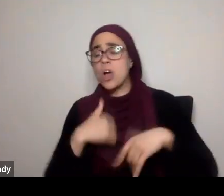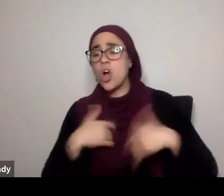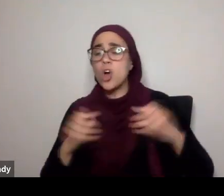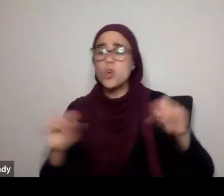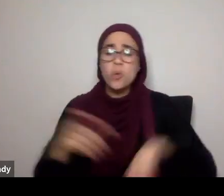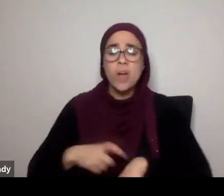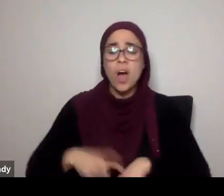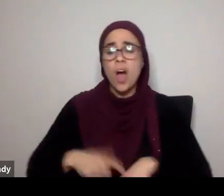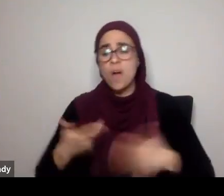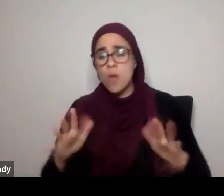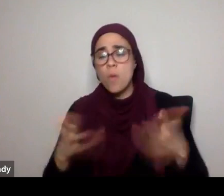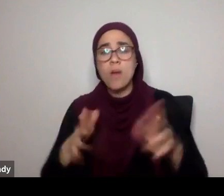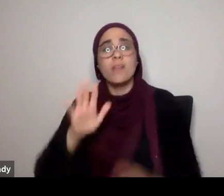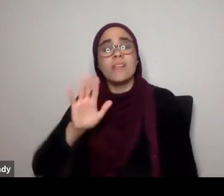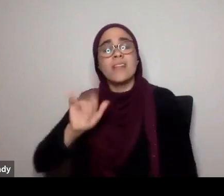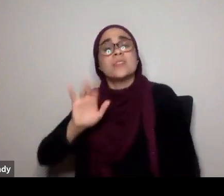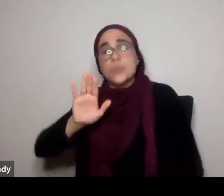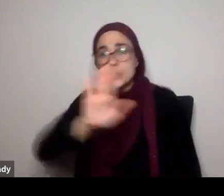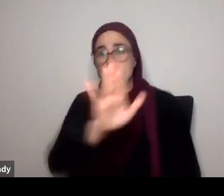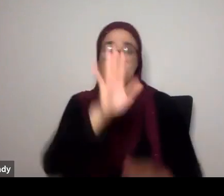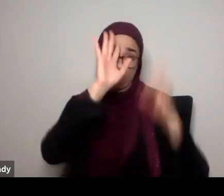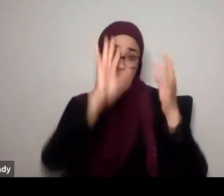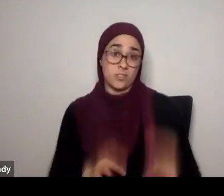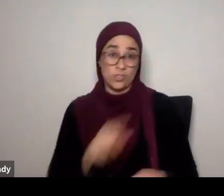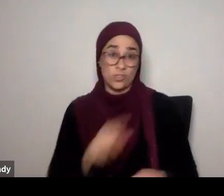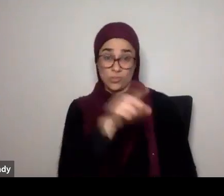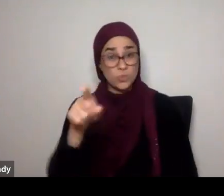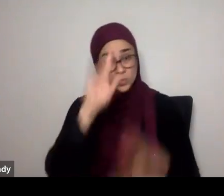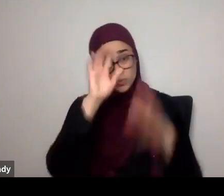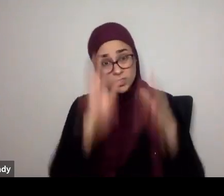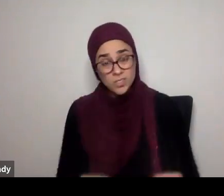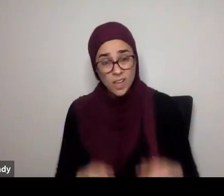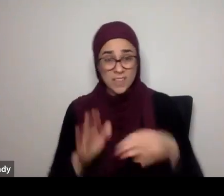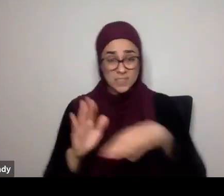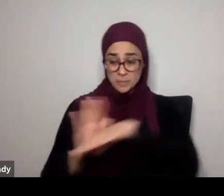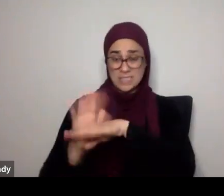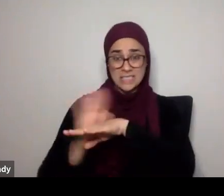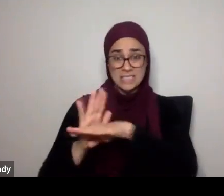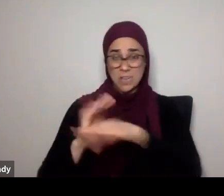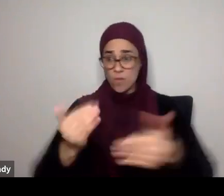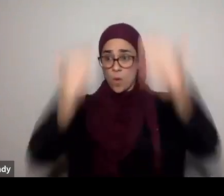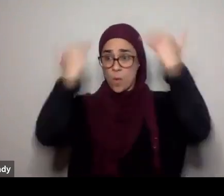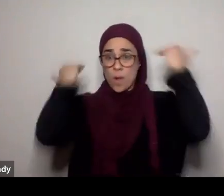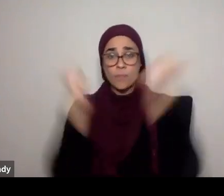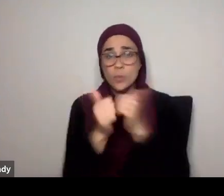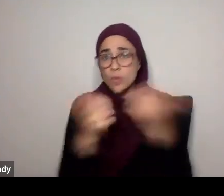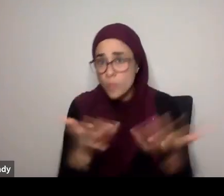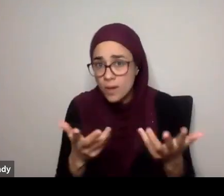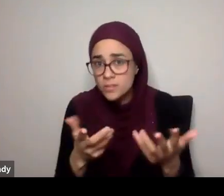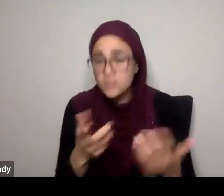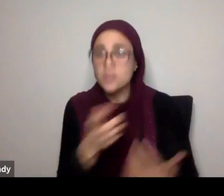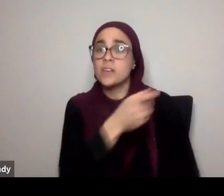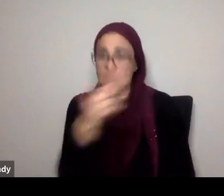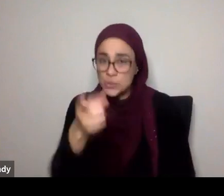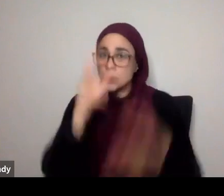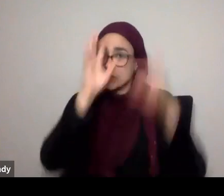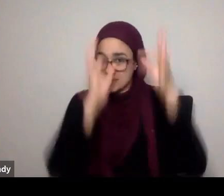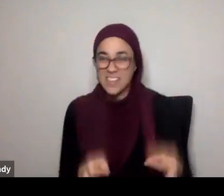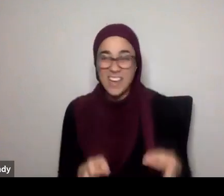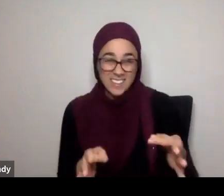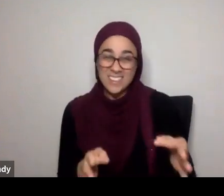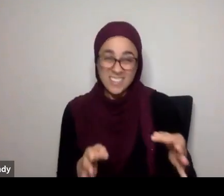choose, like you choose how to be busy, you choose what, you keep yourself overwhelmed with, I'm so overwhelmed, well you chose, you chose that overwhelming,